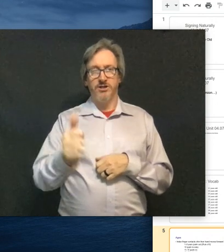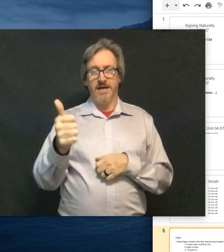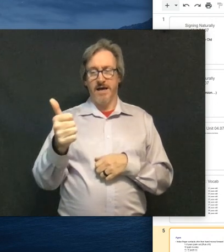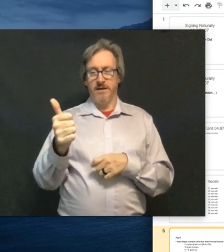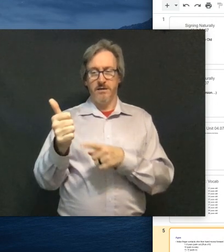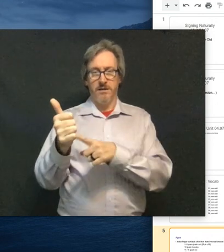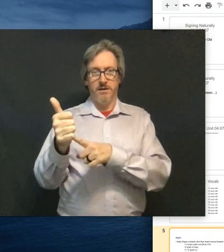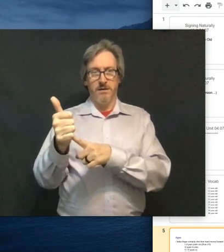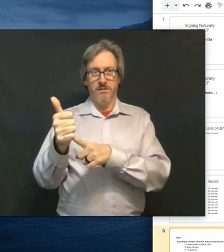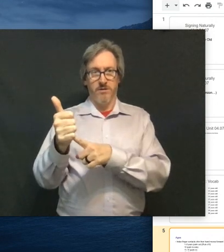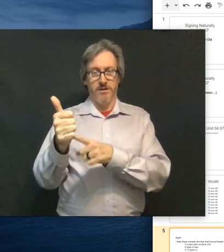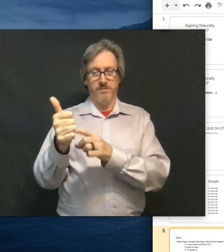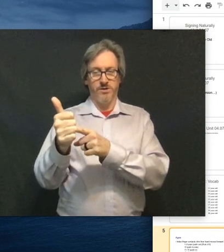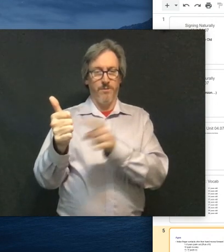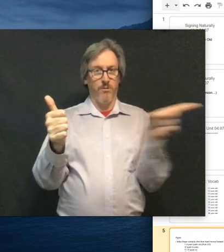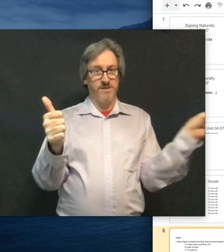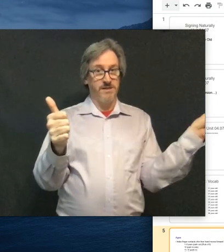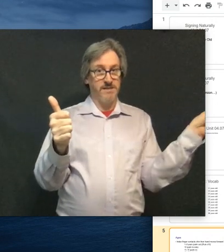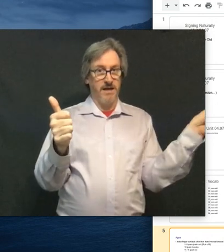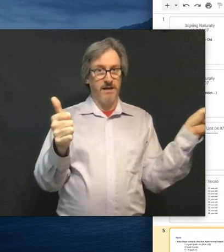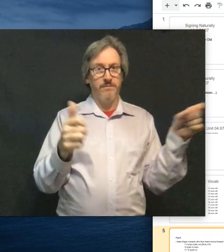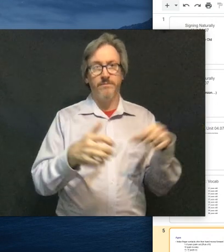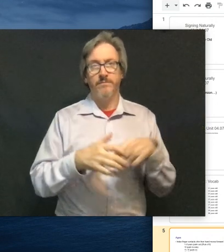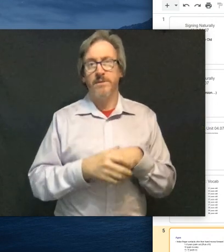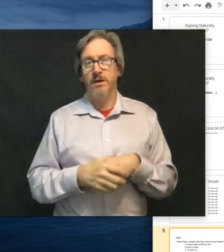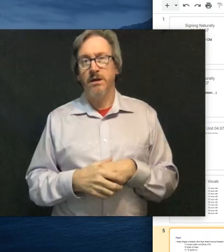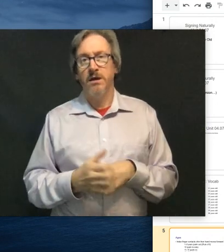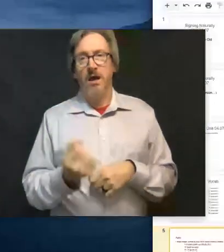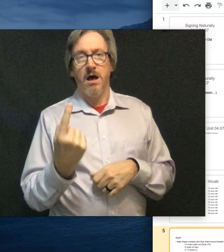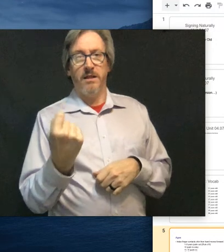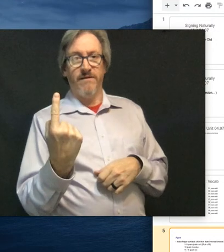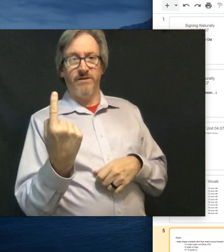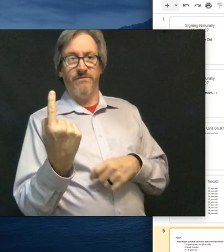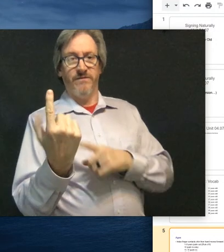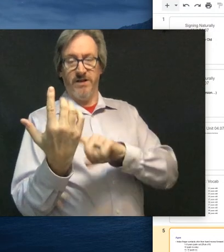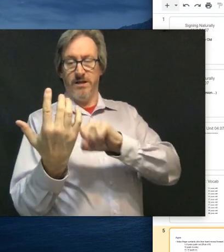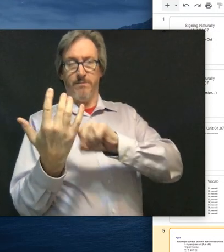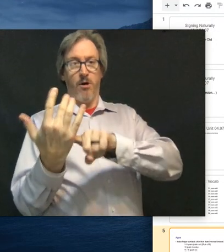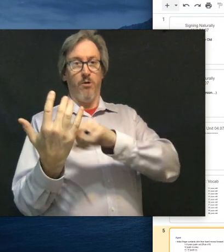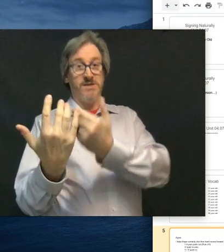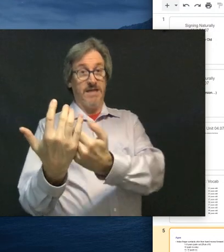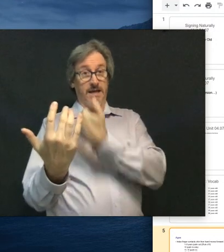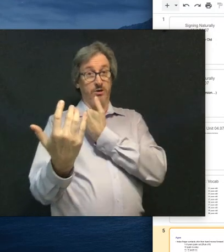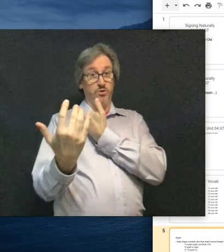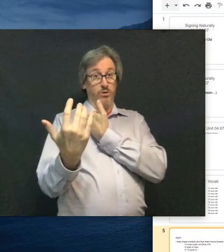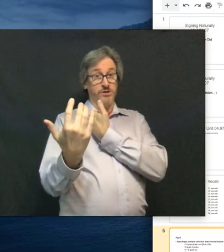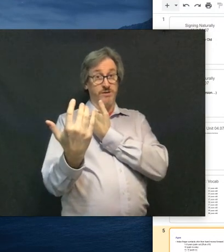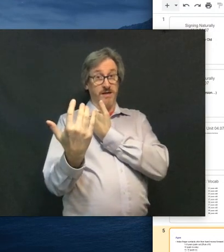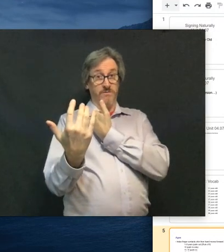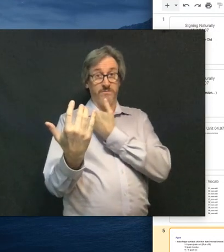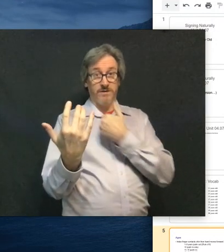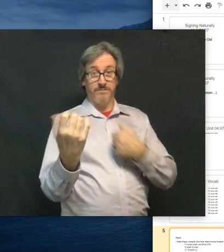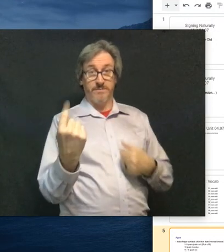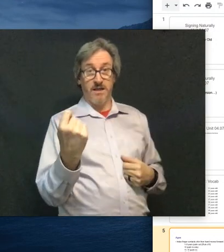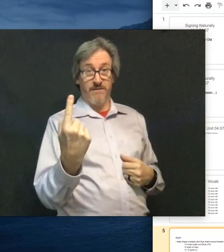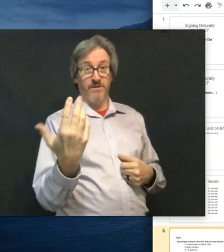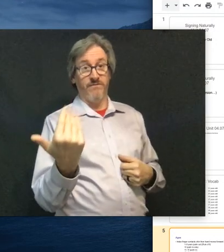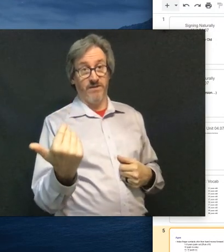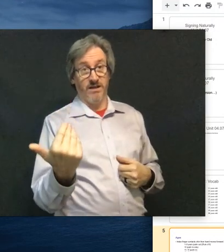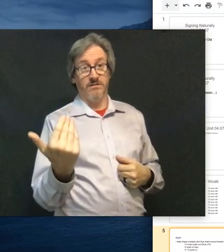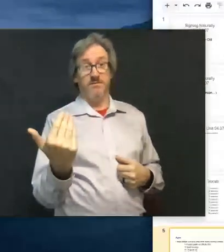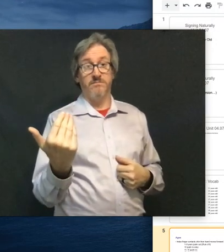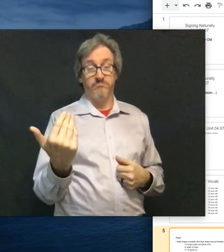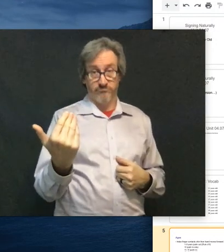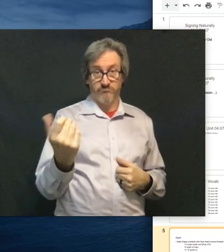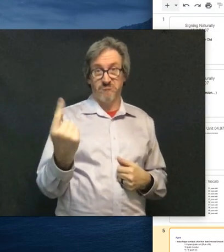age ten. So the palm is to the side. Eleven to fifteen, the palm is in towards yourself. Eleven